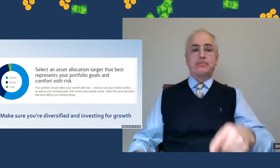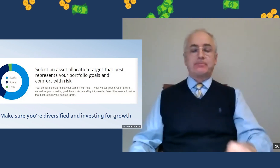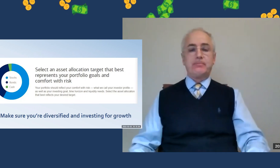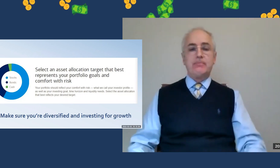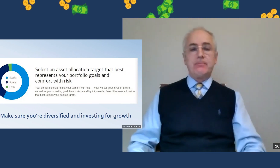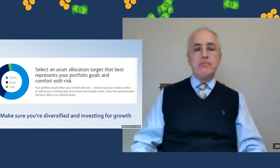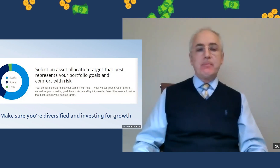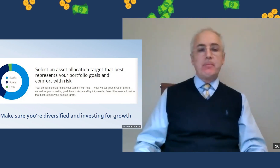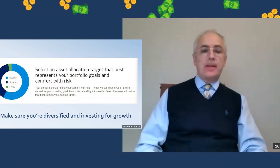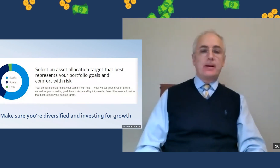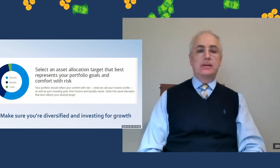Okay, next slide.